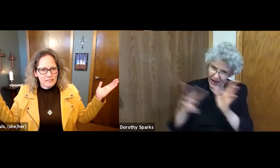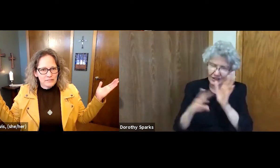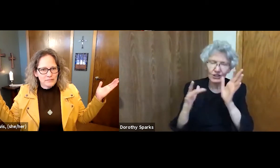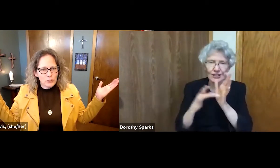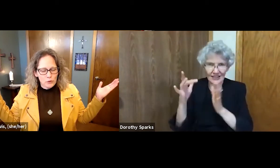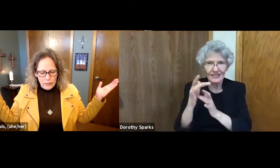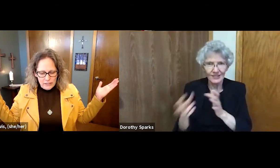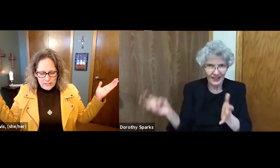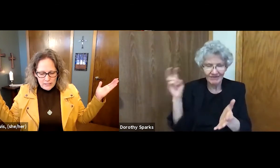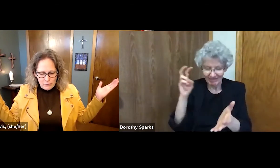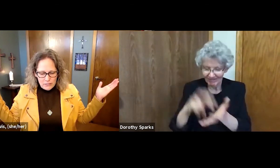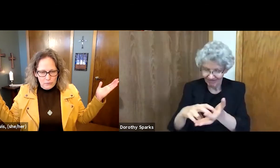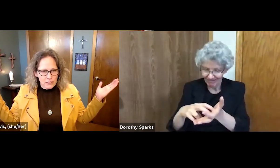who witness the resurrection.